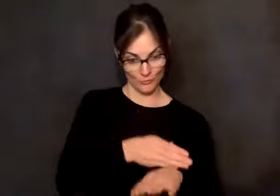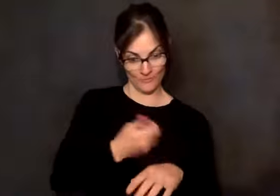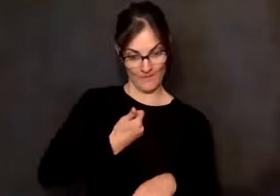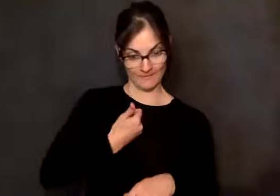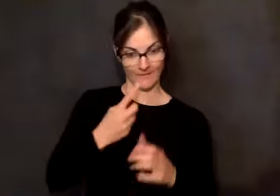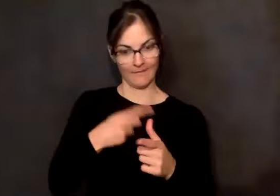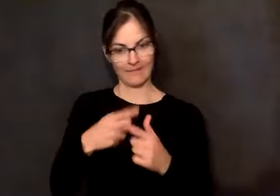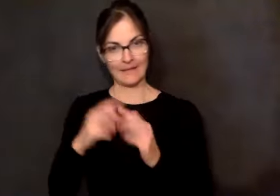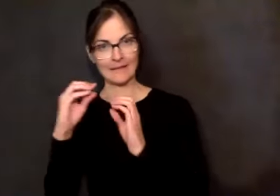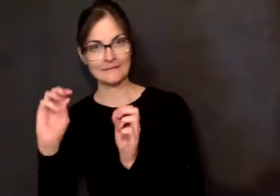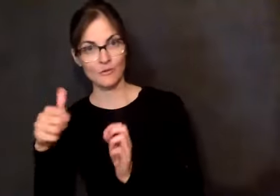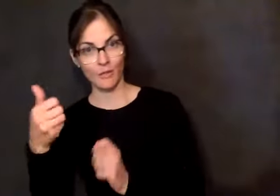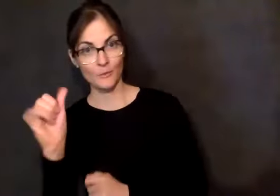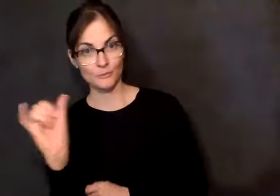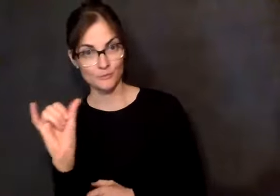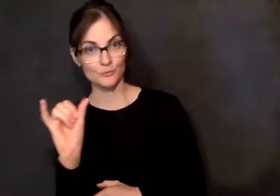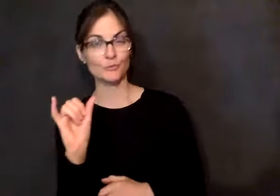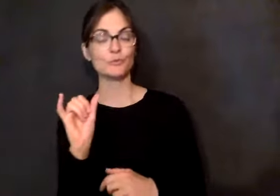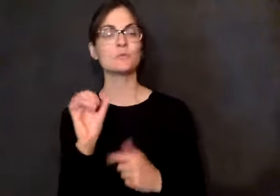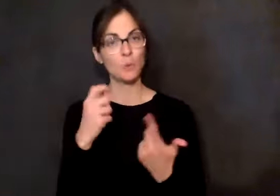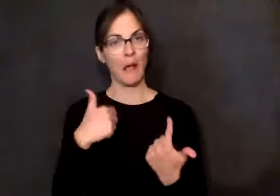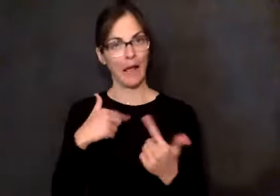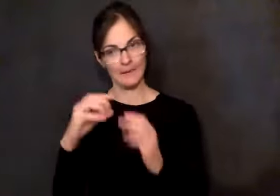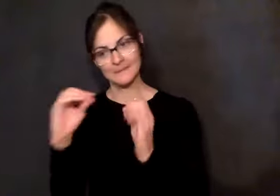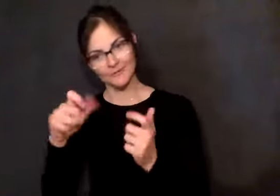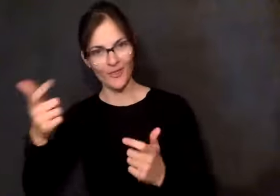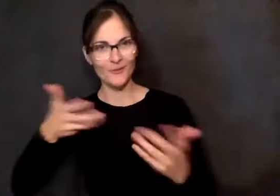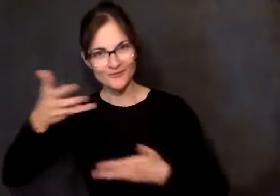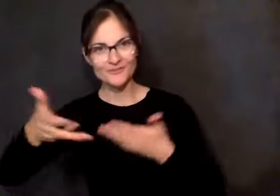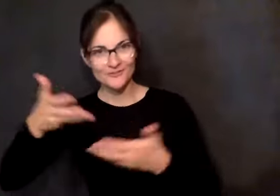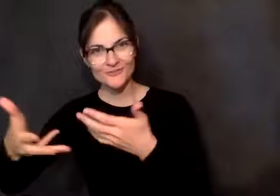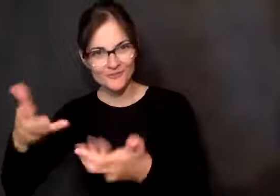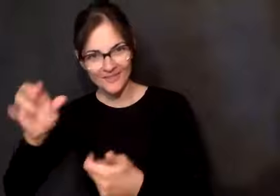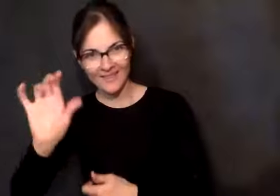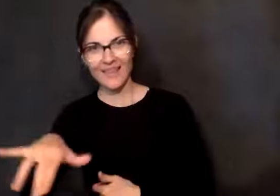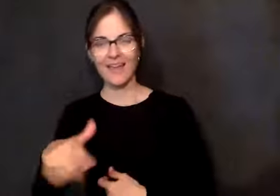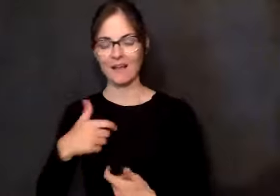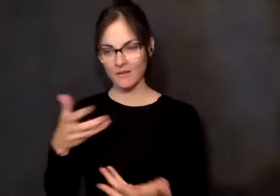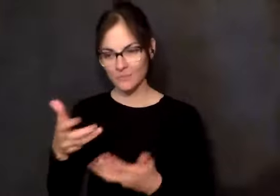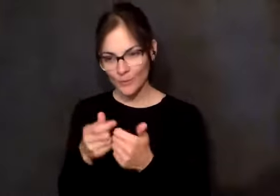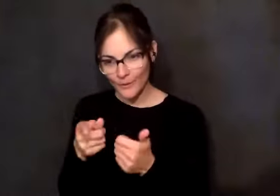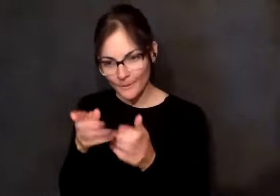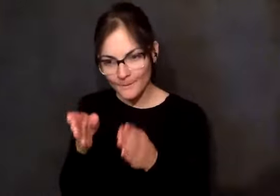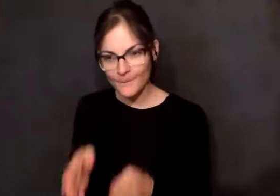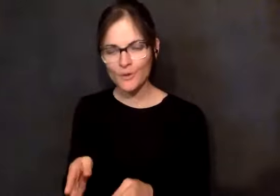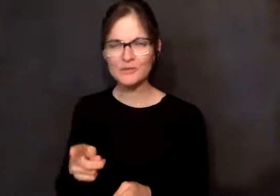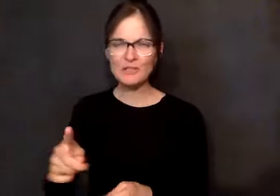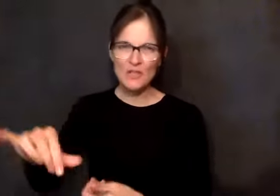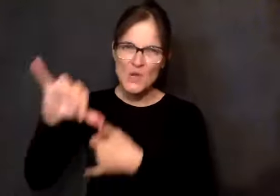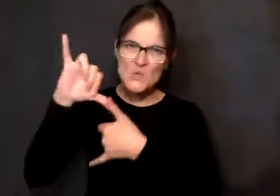And somebody's telling me something very similar. And so I say, hey, stand up. He's like about 6'4". I'm 5'8".